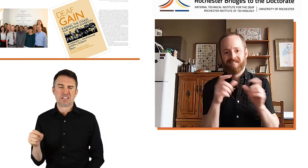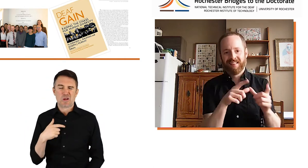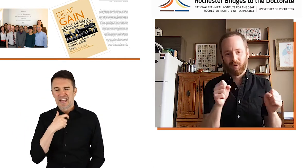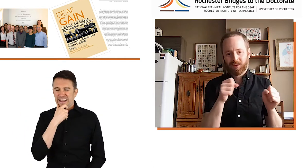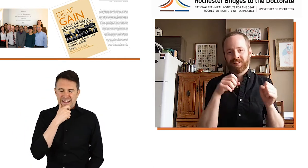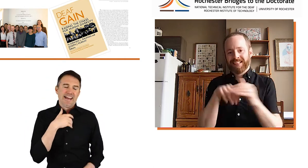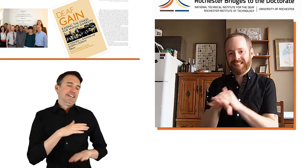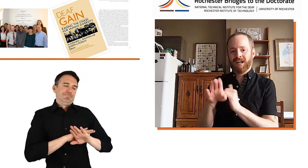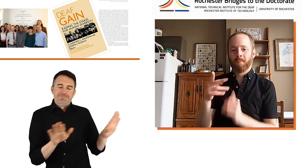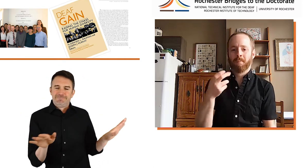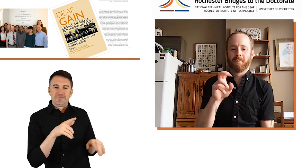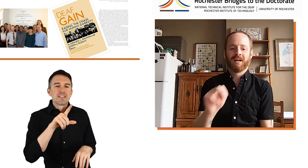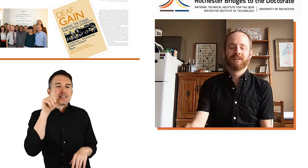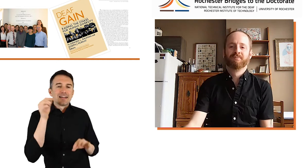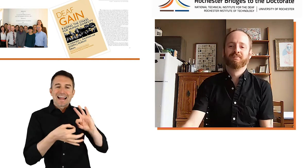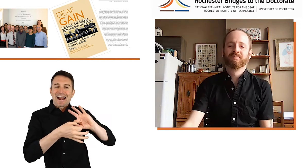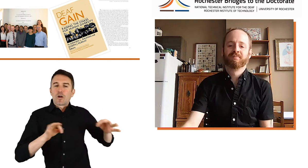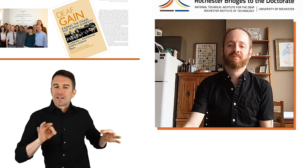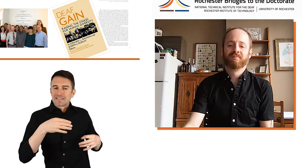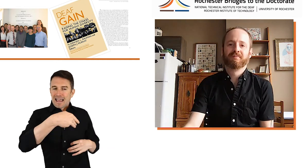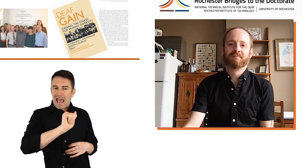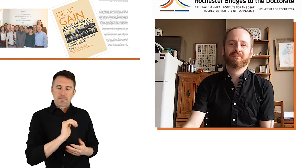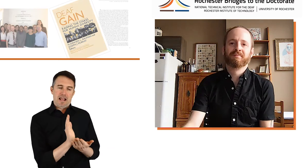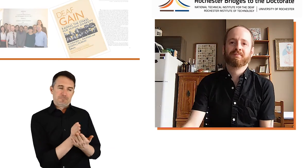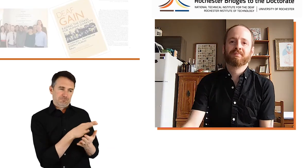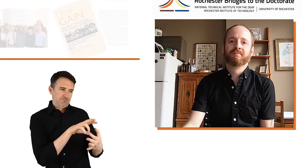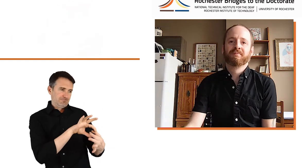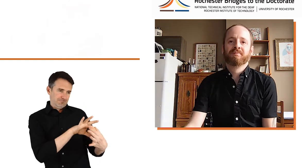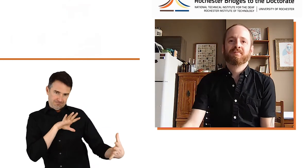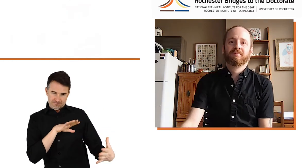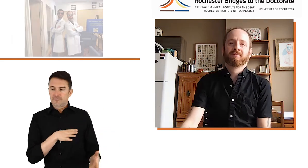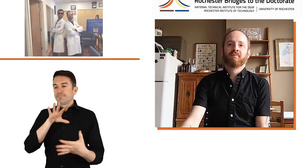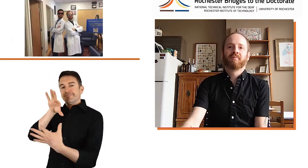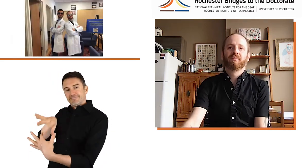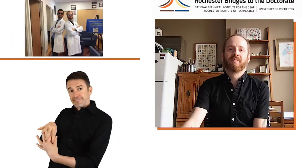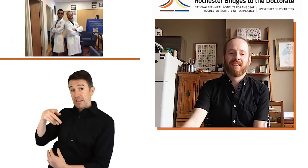made the very difficult decision to leave the linguistics program and enter the Penn PhD program.